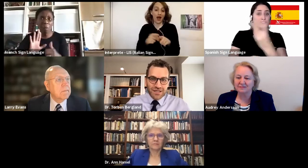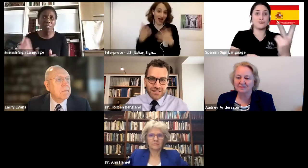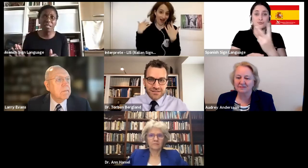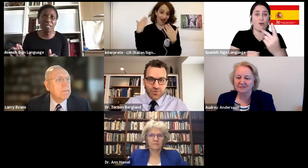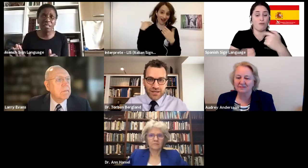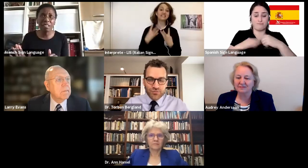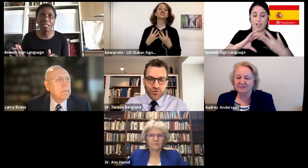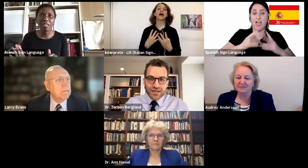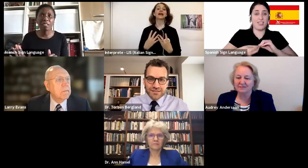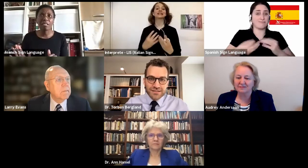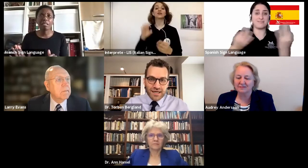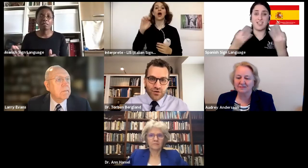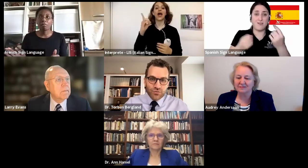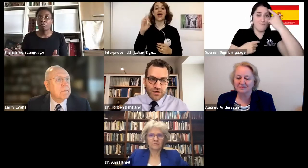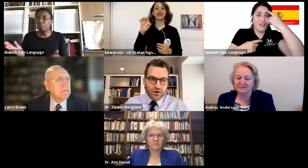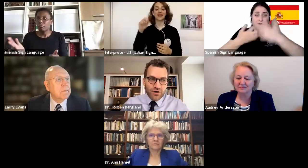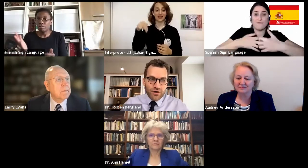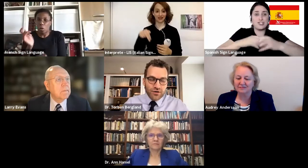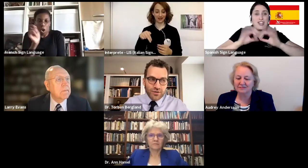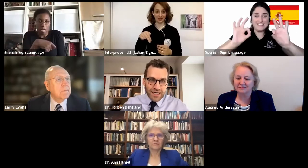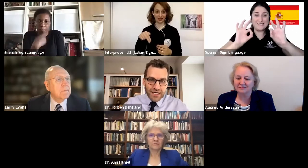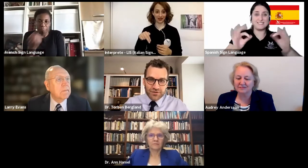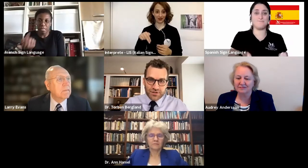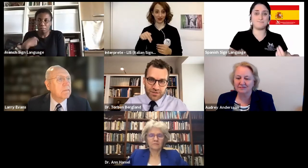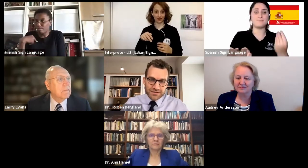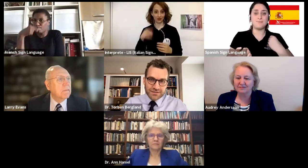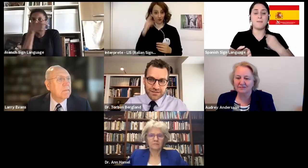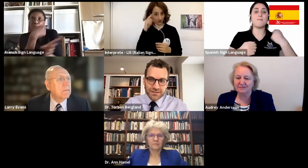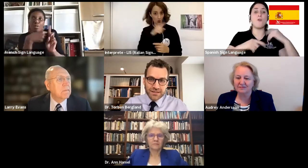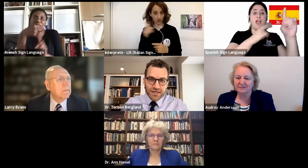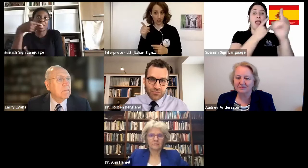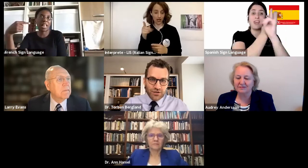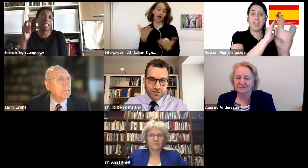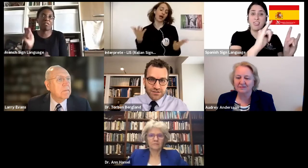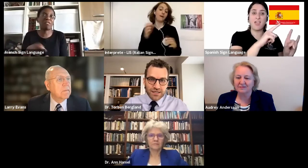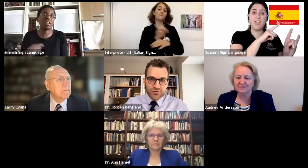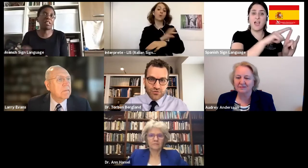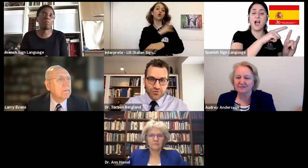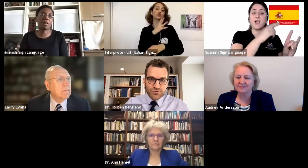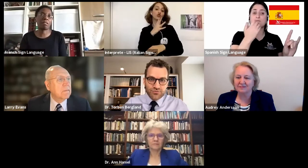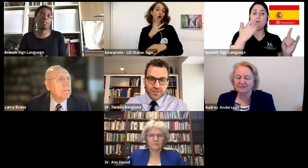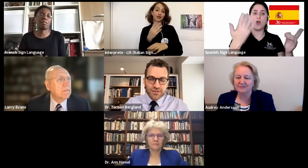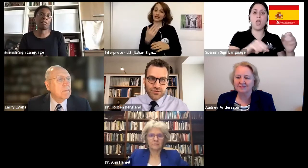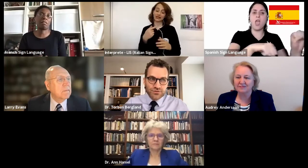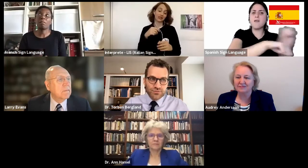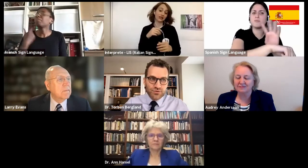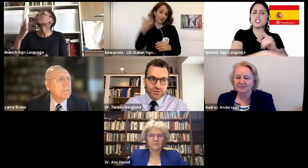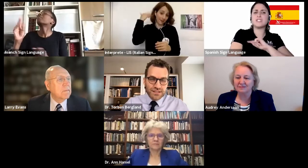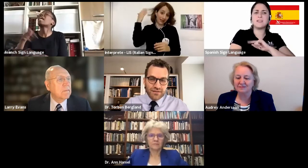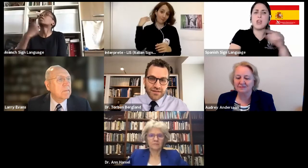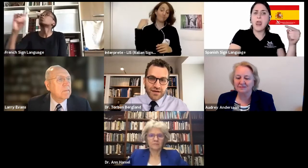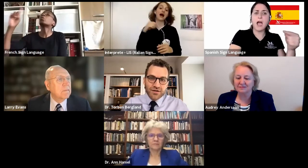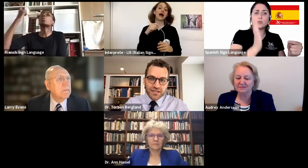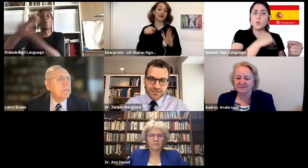But at least the way the brain is now we are have the capacity, and we are designed also to feel those